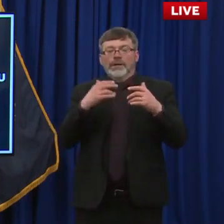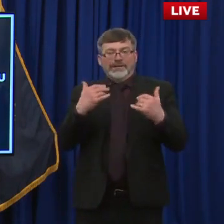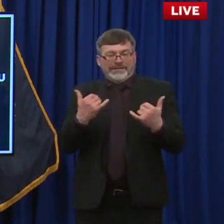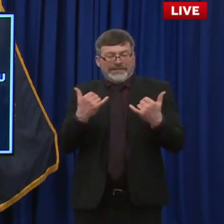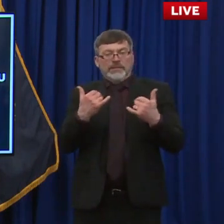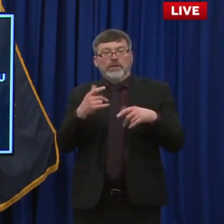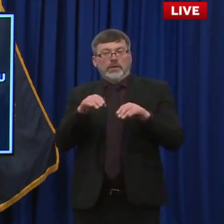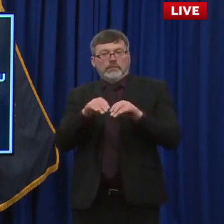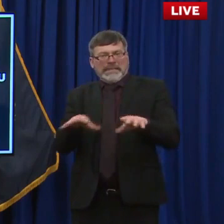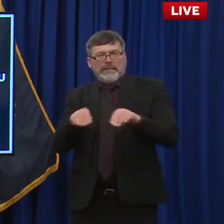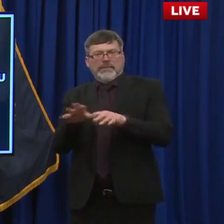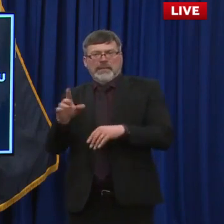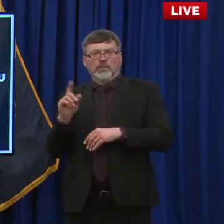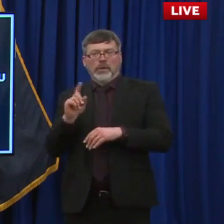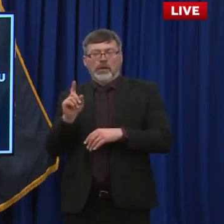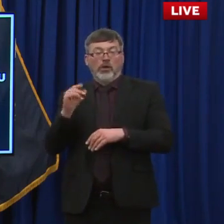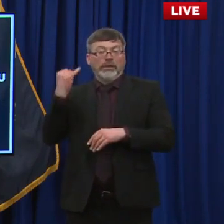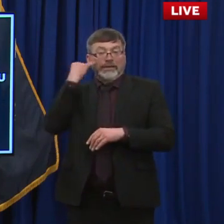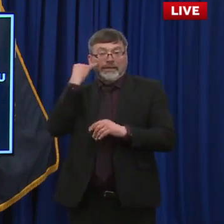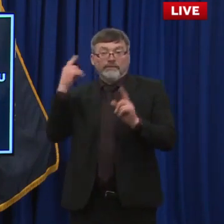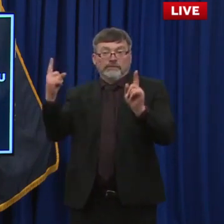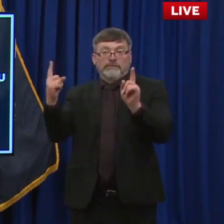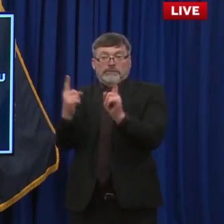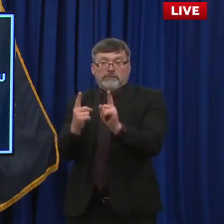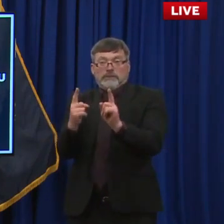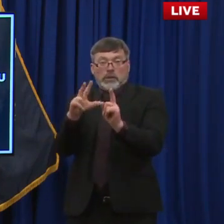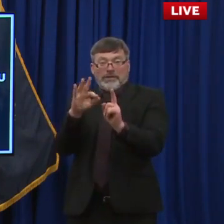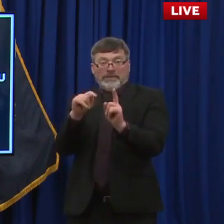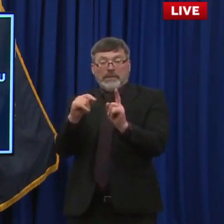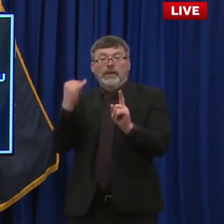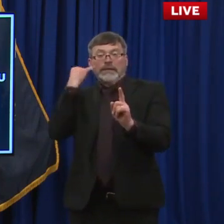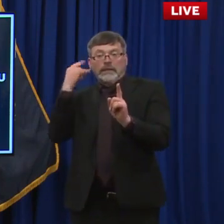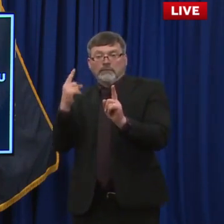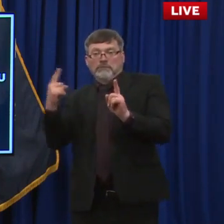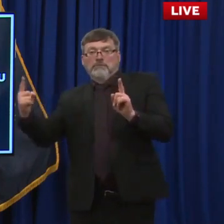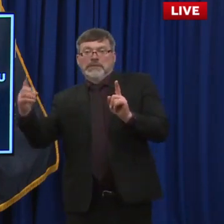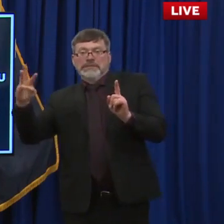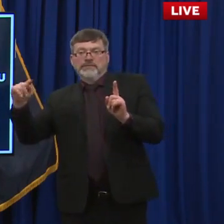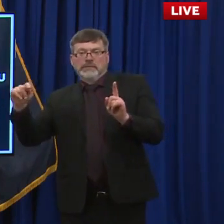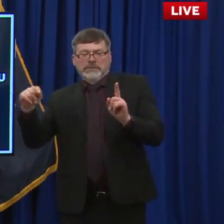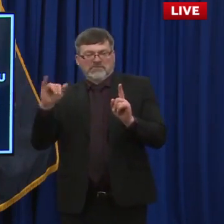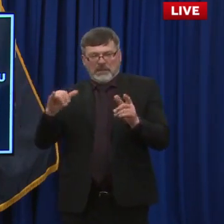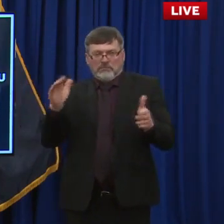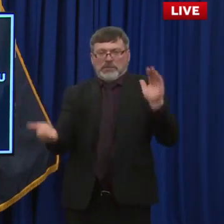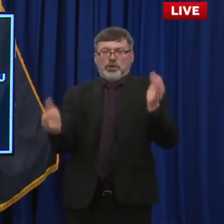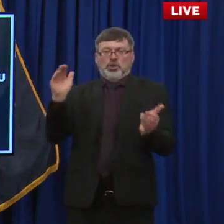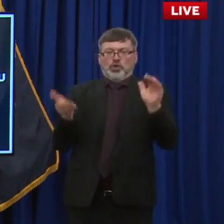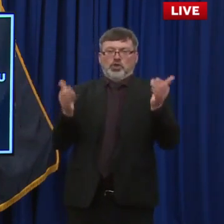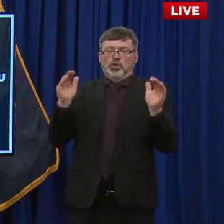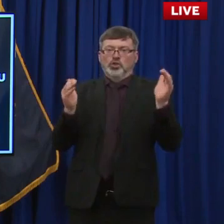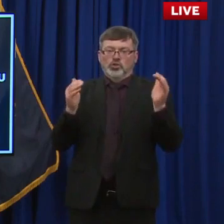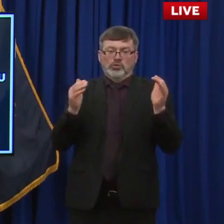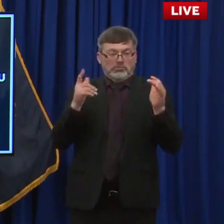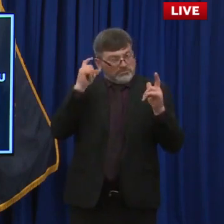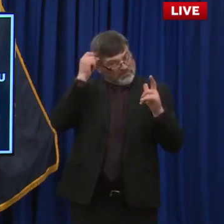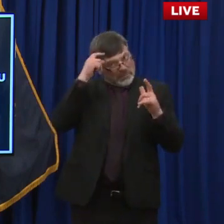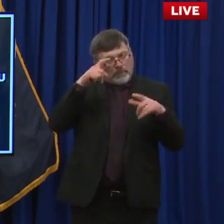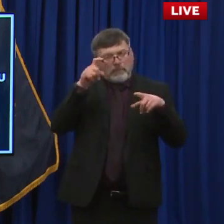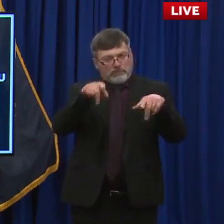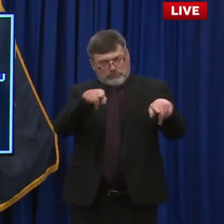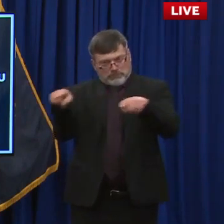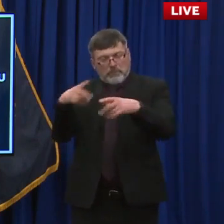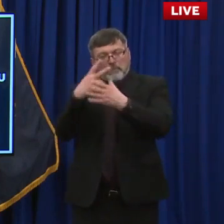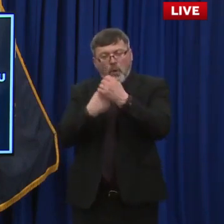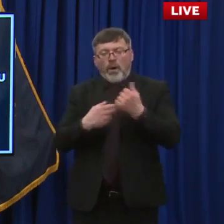minimum of three feet of physical distancing between students in classrooms versus a minimum of six feet of physical distancing in classrooms.